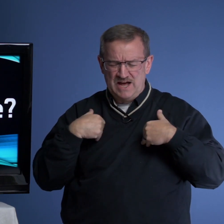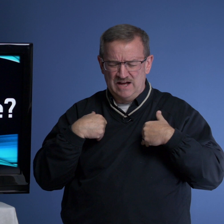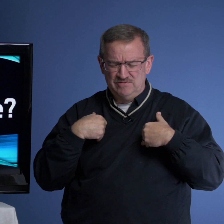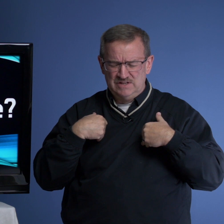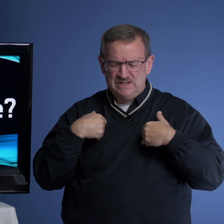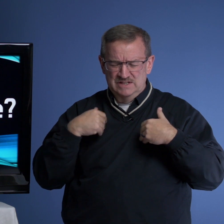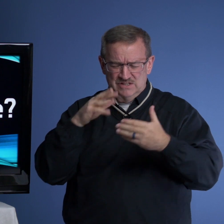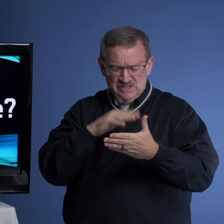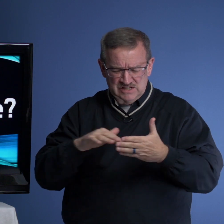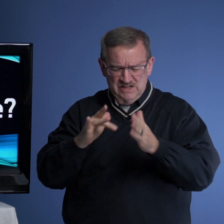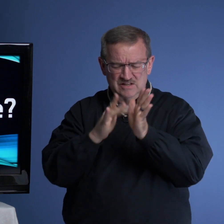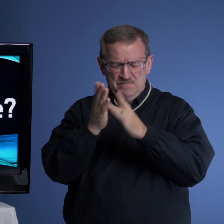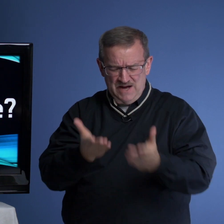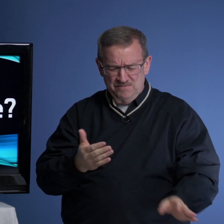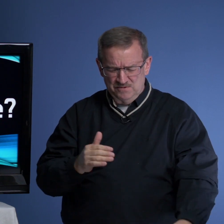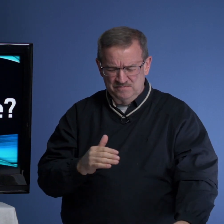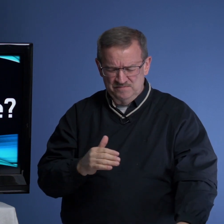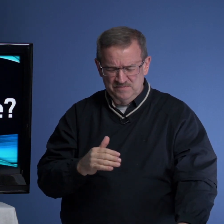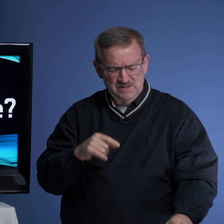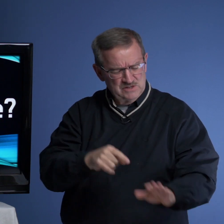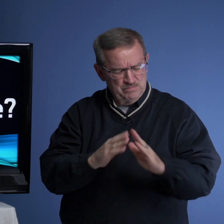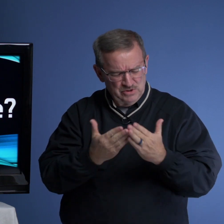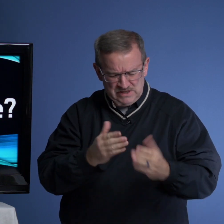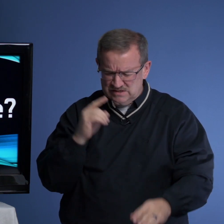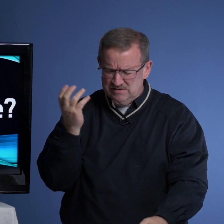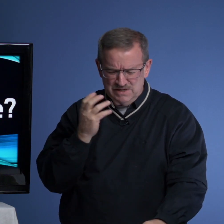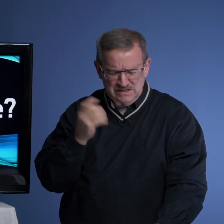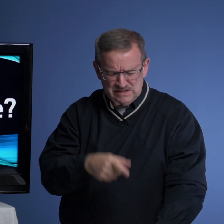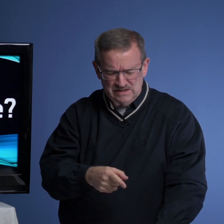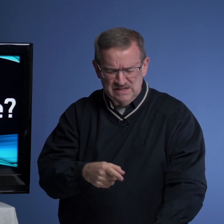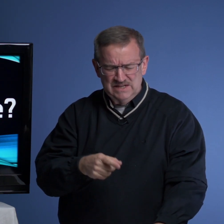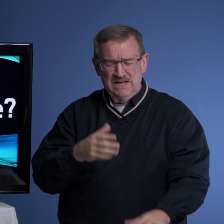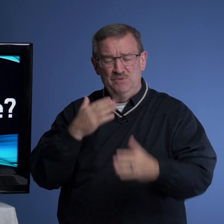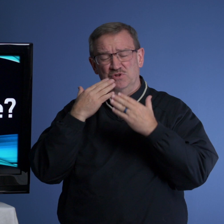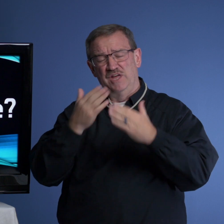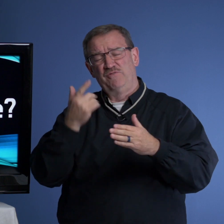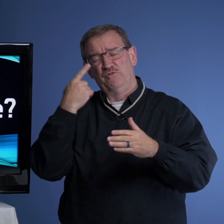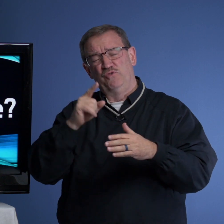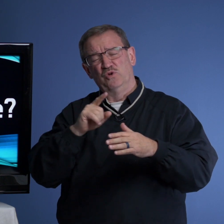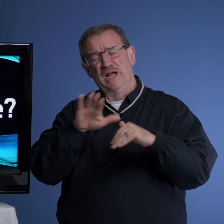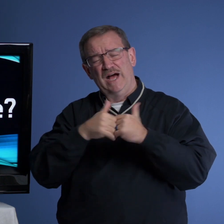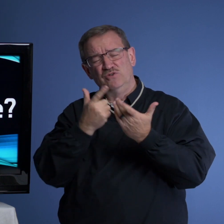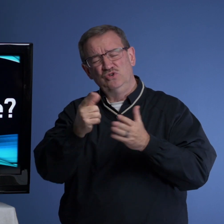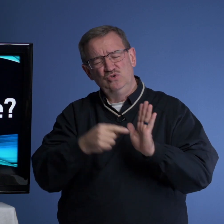have to study the Bible. This book is amazing, and we're thankful for how You